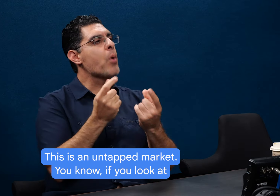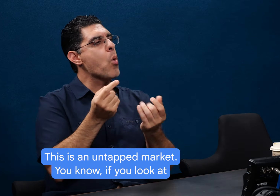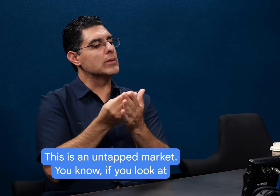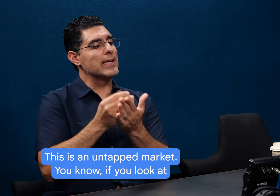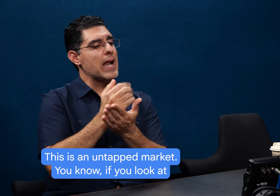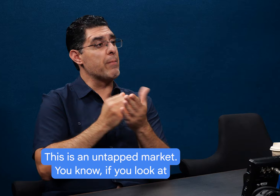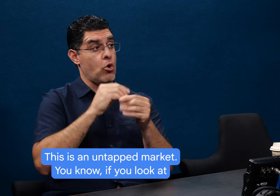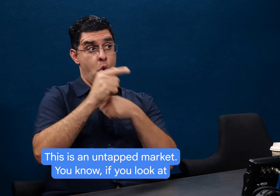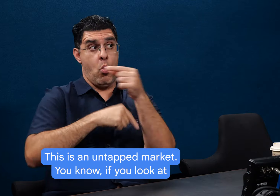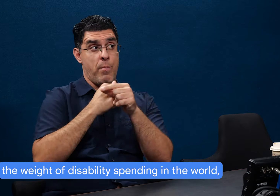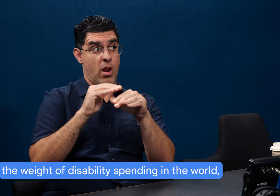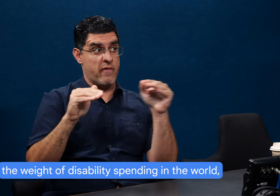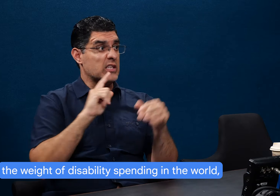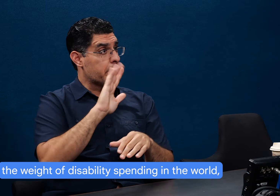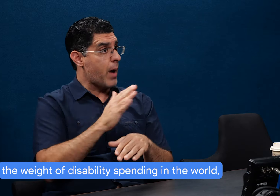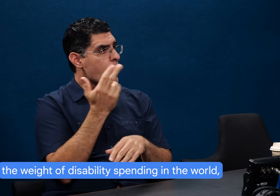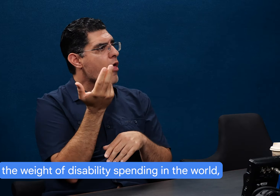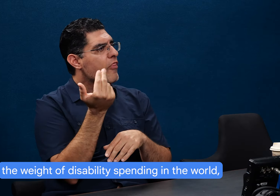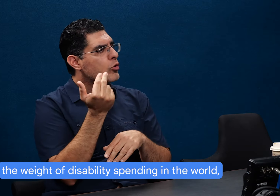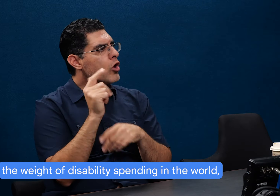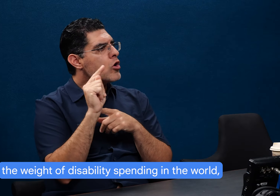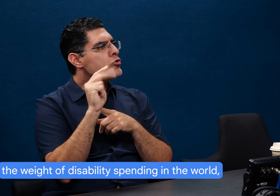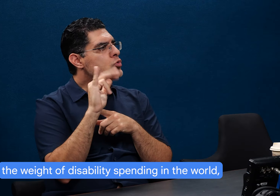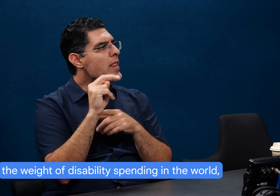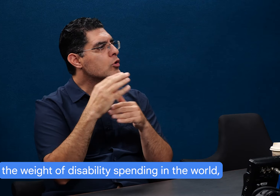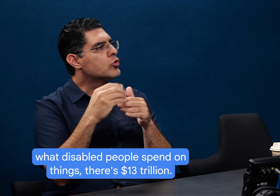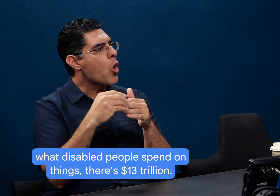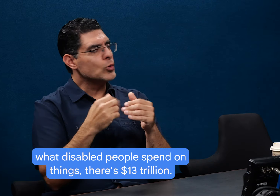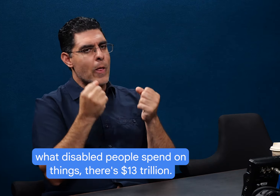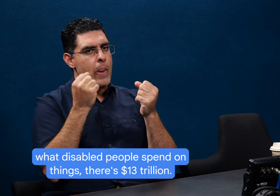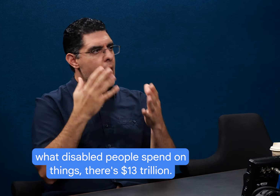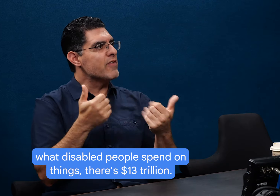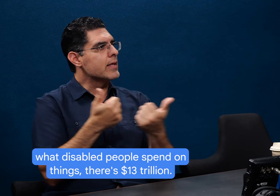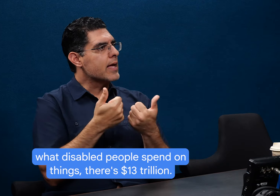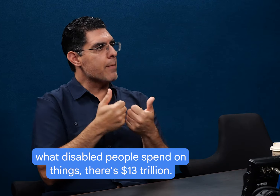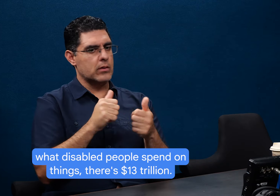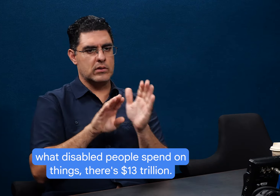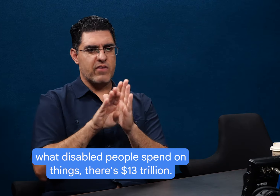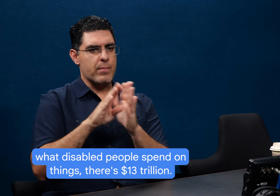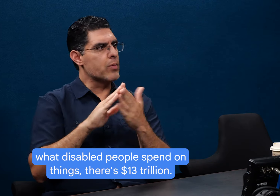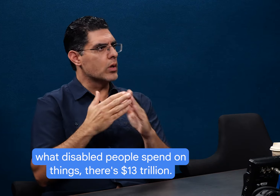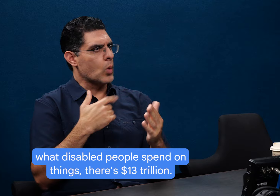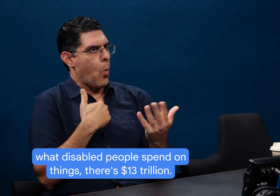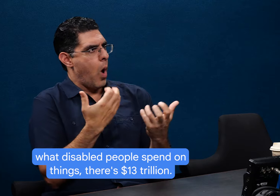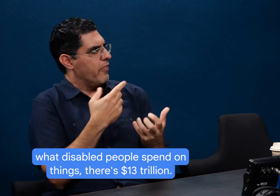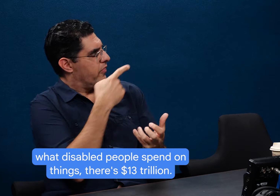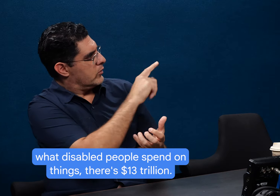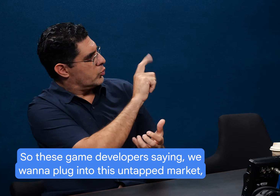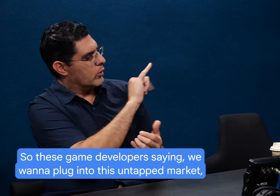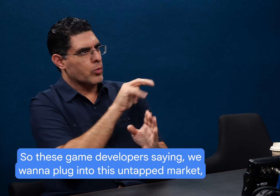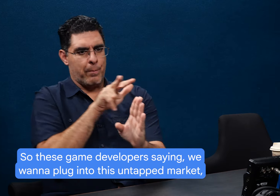at, uh, the way of disability spending in the world, what disabled people spend on things, there's $13 trillion.